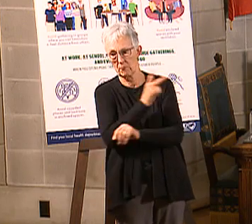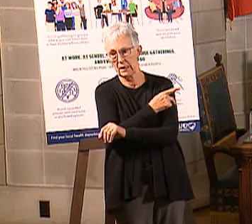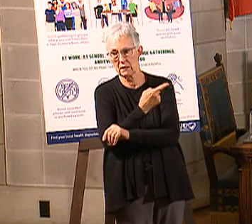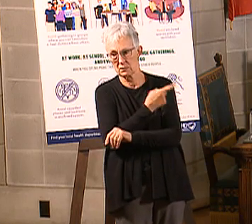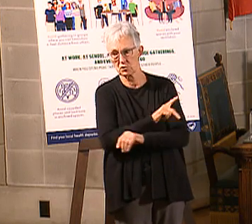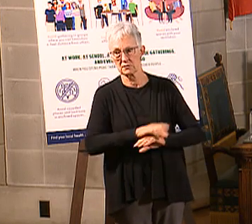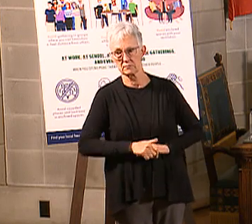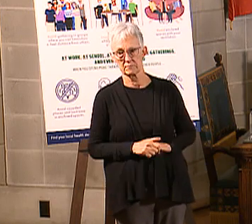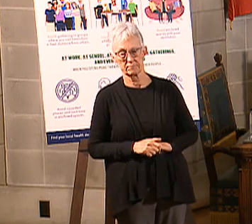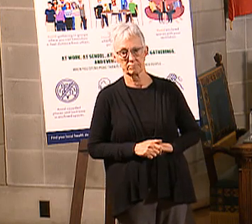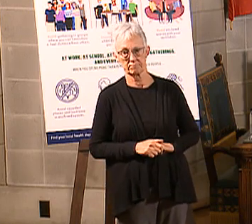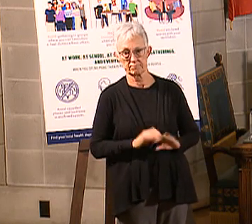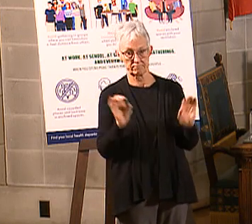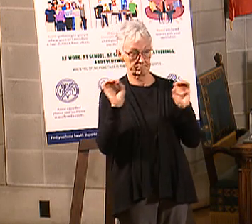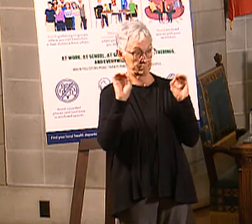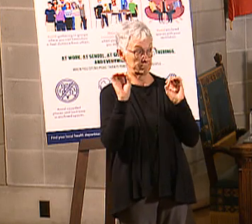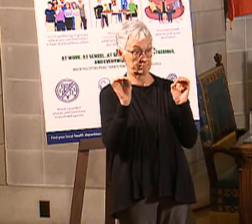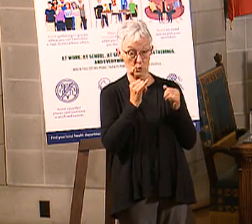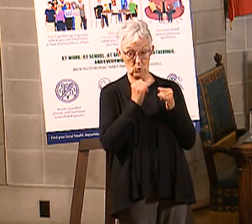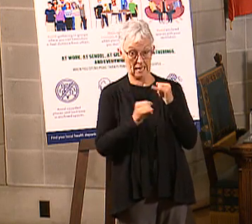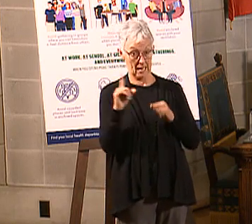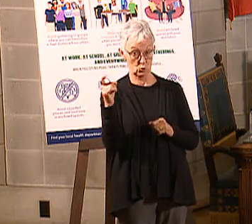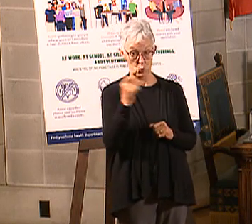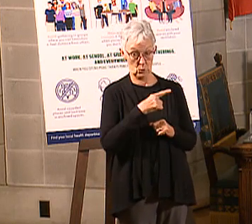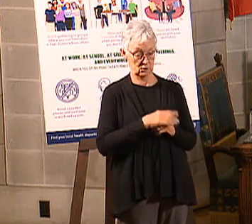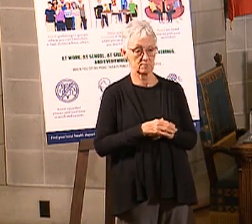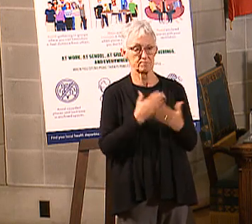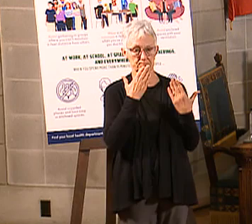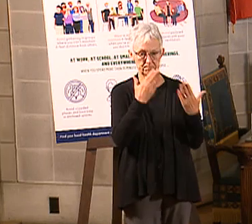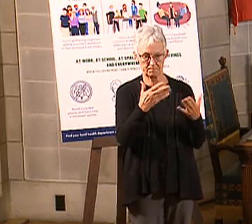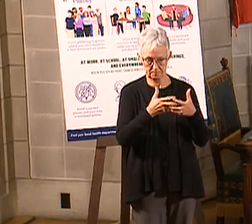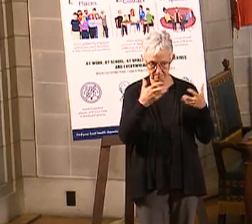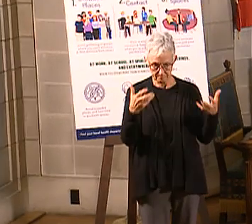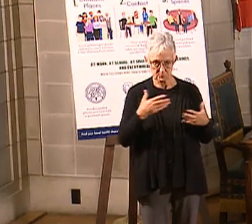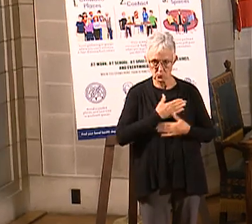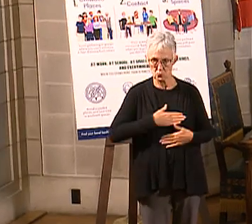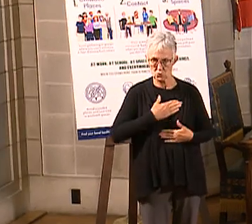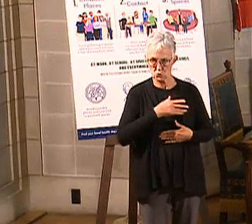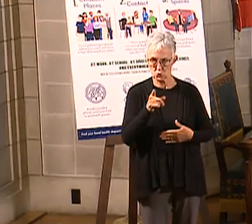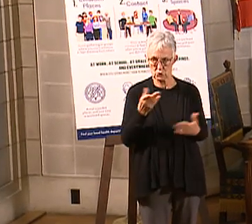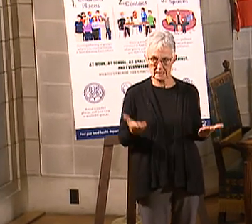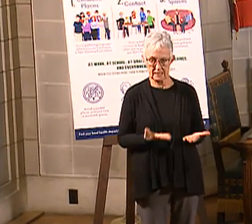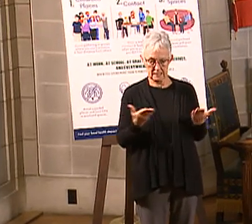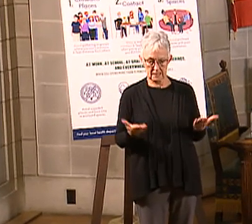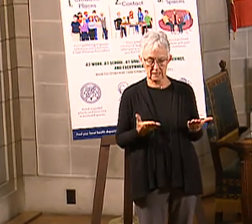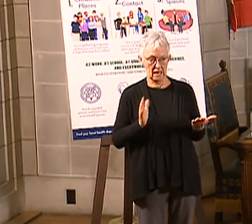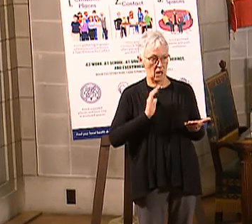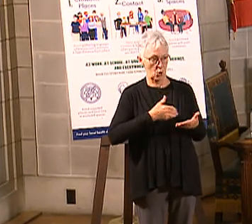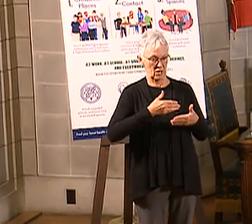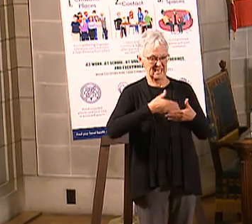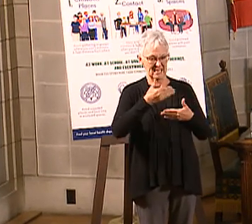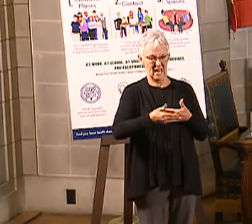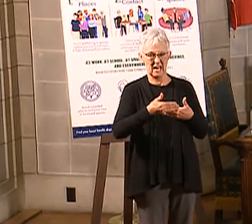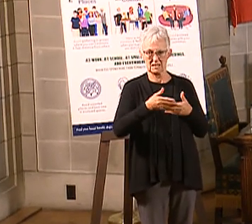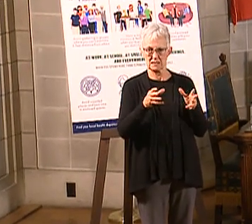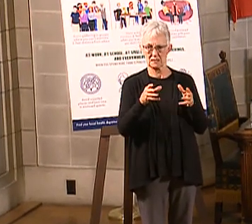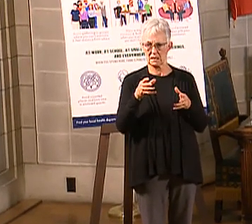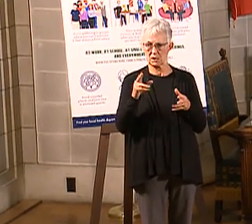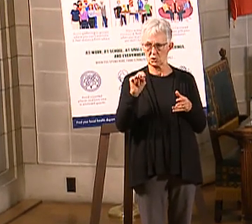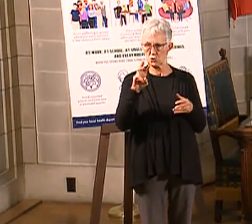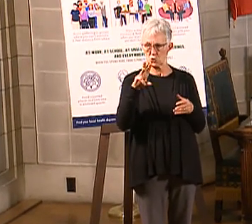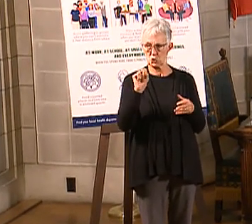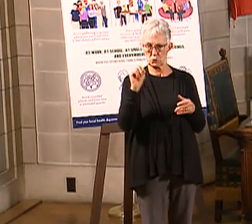All right, no last questions? Thank you all very much. Appreciate you being here. We will, our next press conference will be on